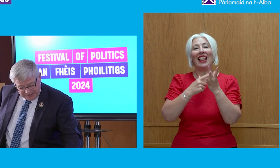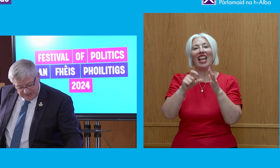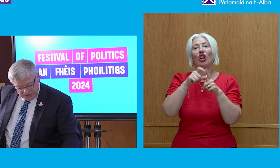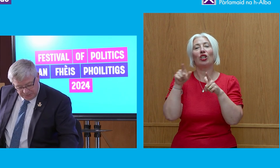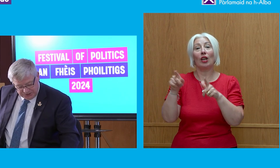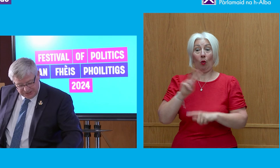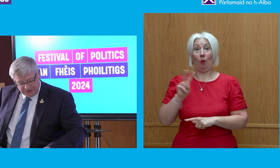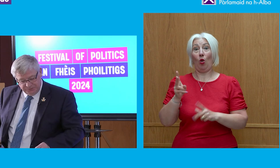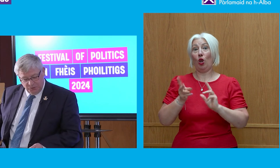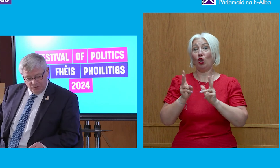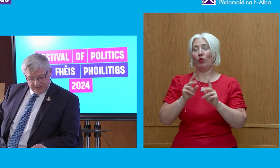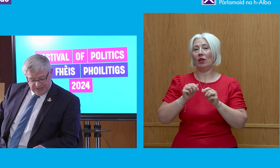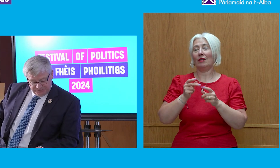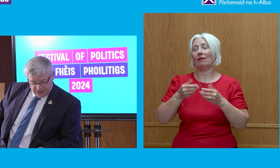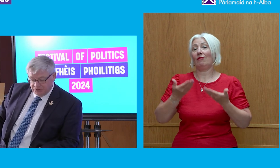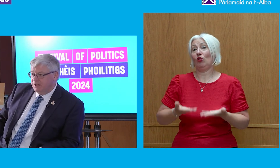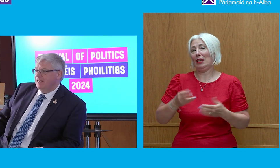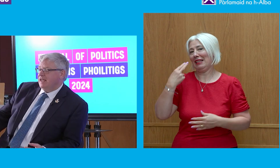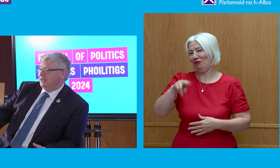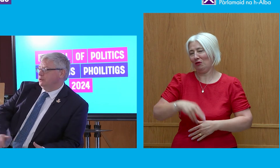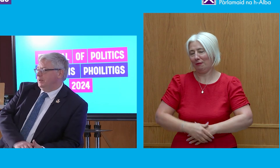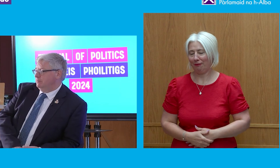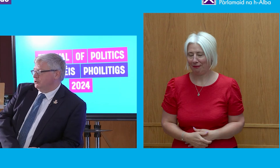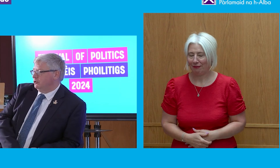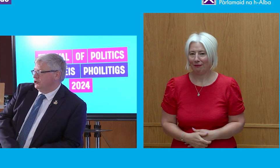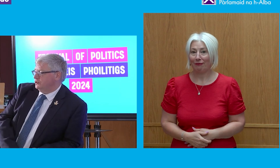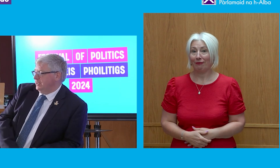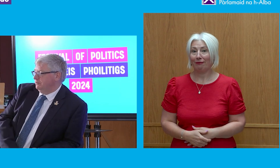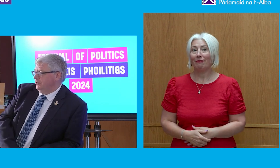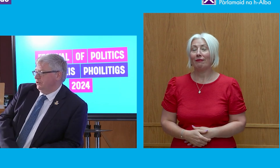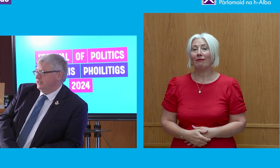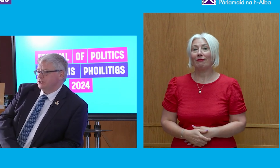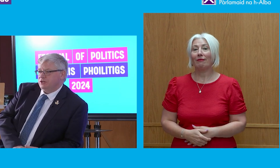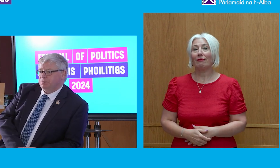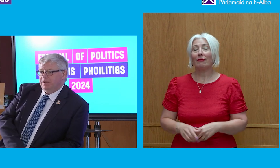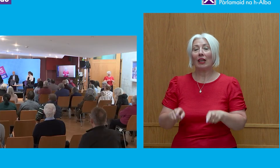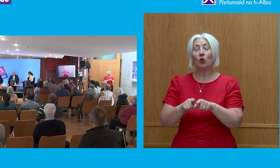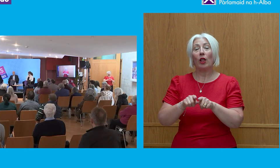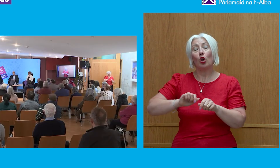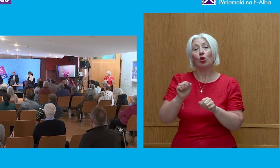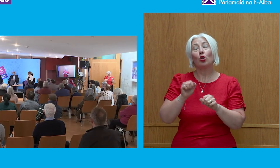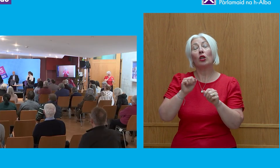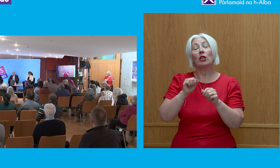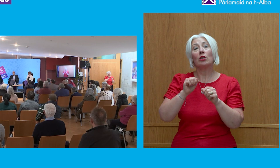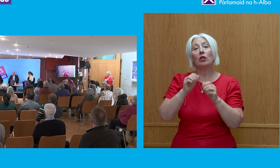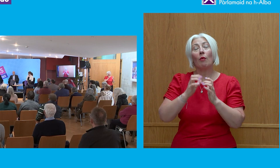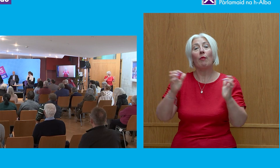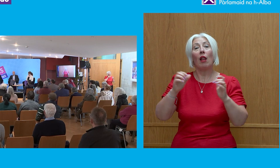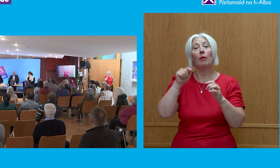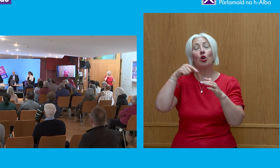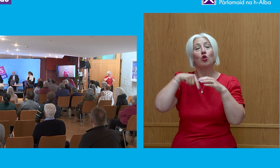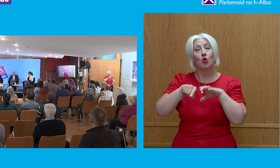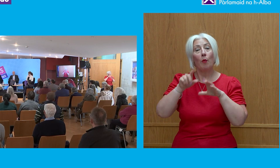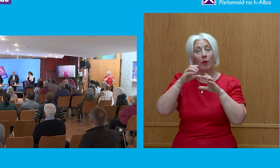BSL interpreters for this afternoon, and you will be able to watch yourself on the Scottish Parliament YouTube channel afterwards.